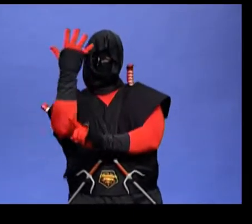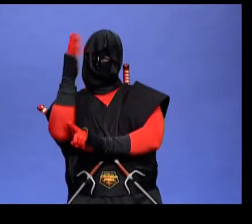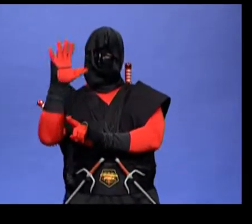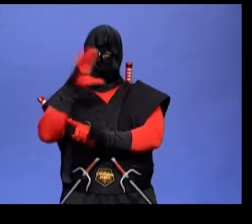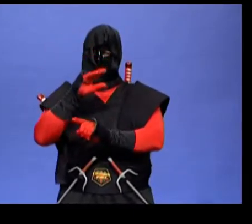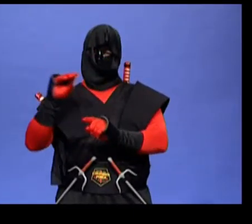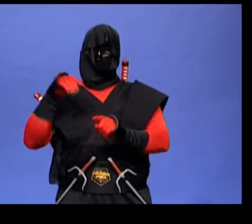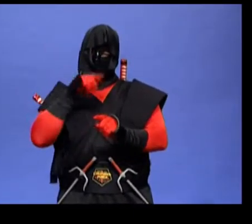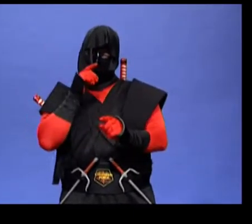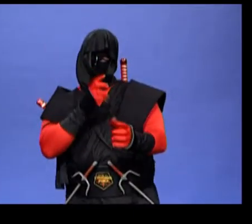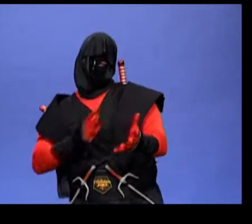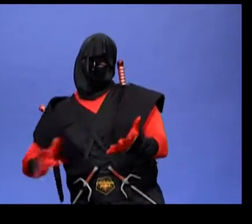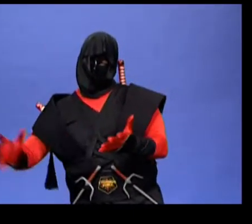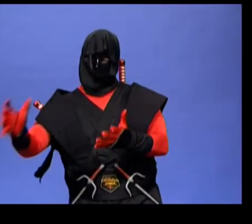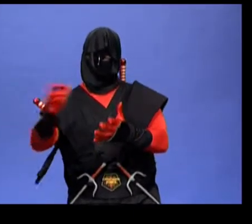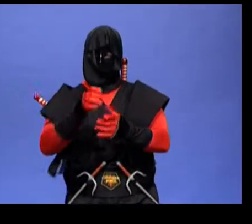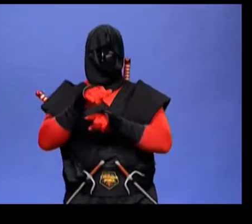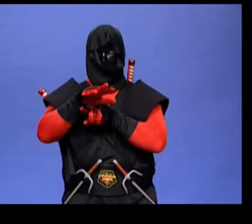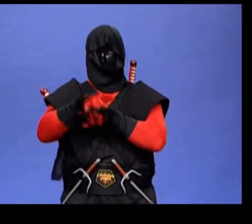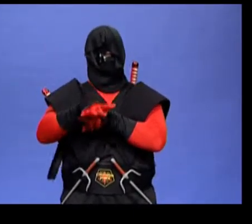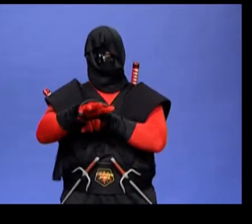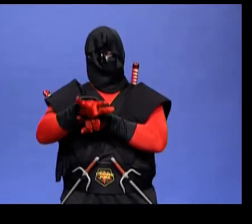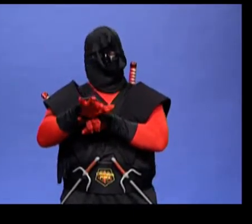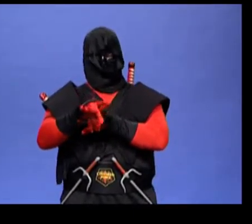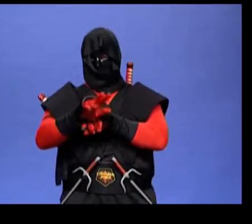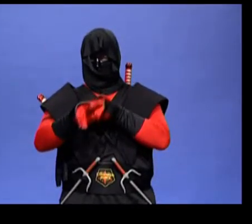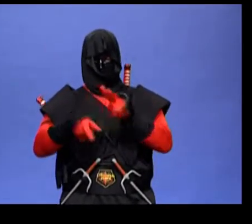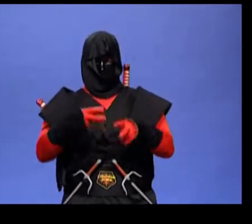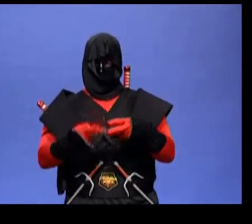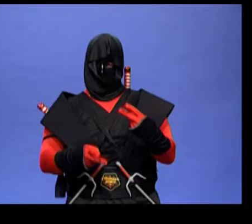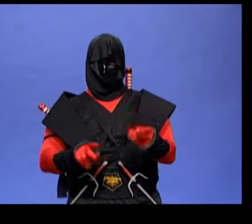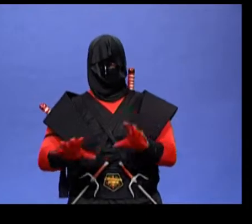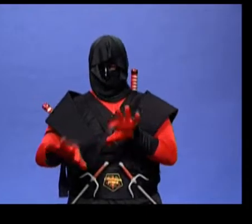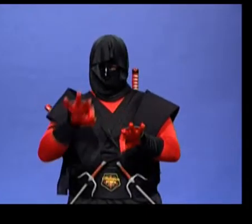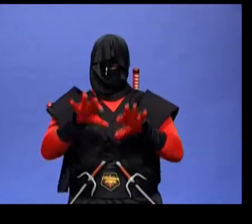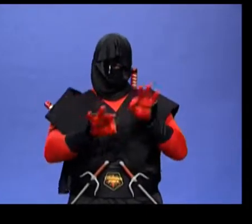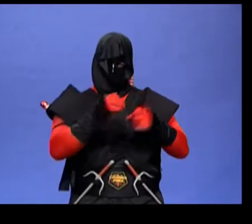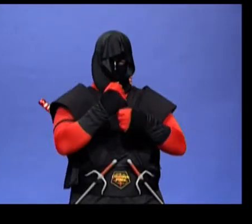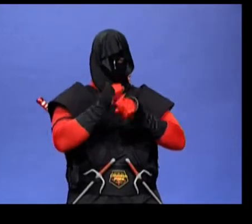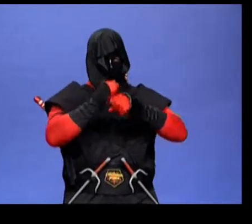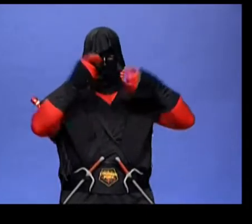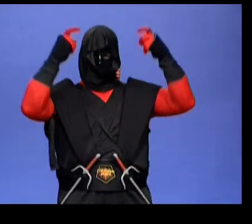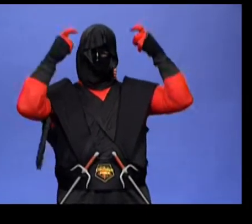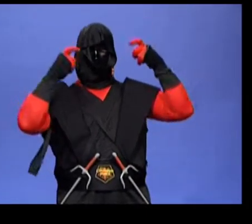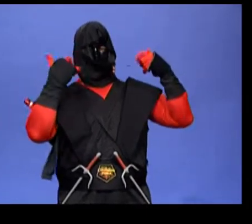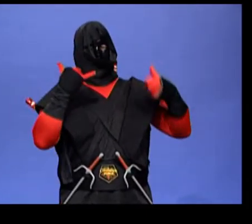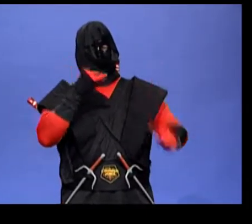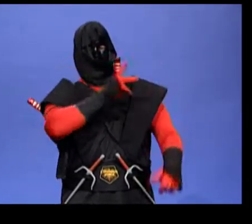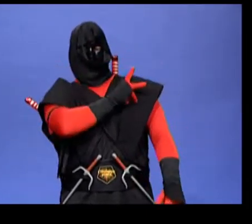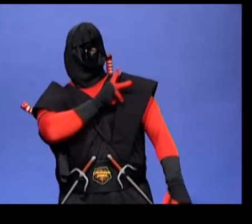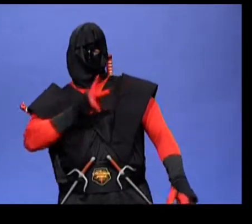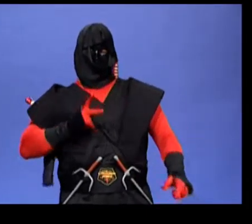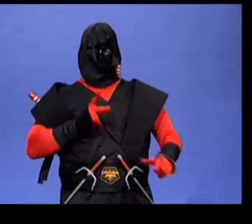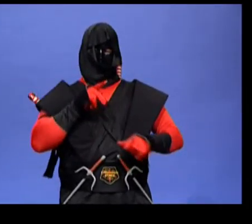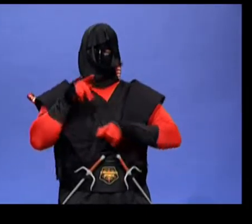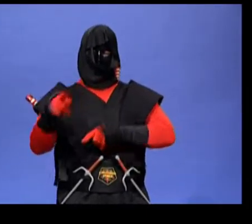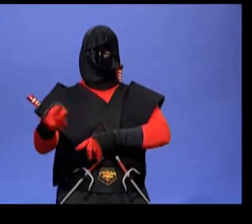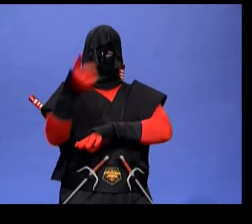and he would gather her leaves, and make them into crowns, and play king of the forest.